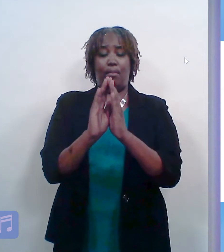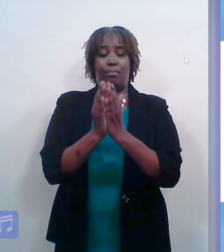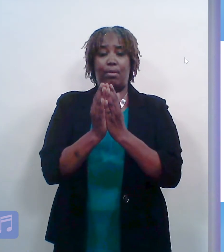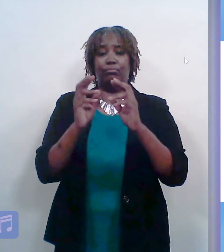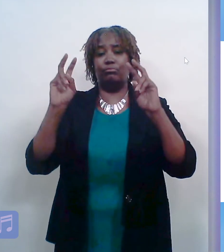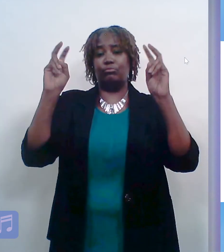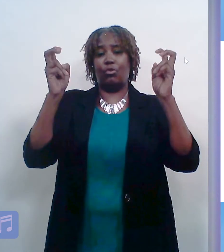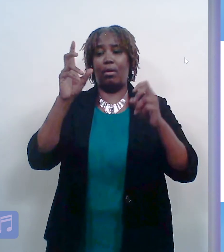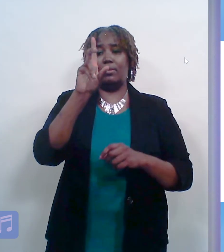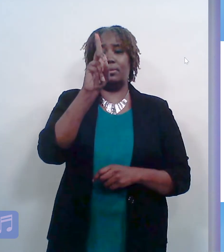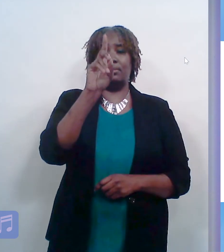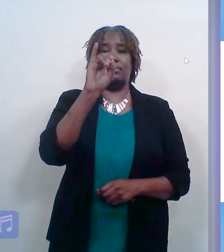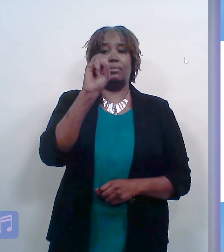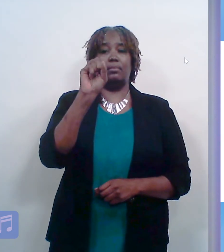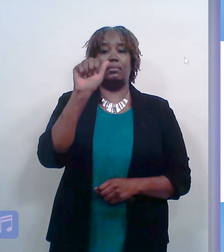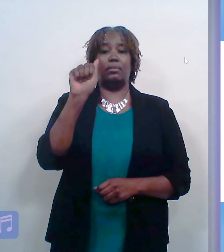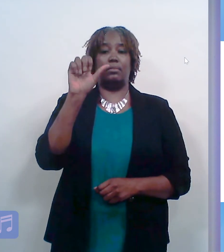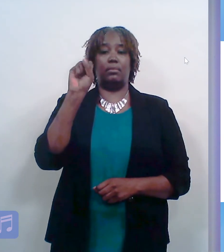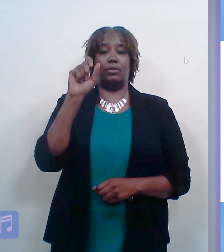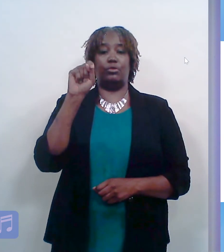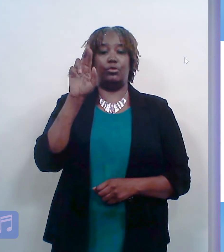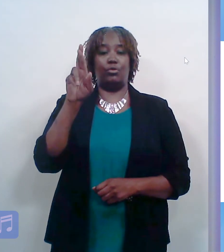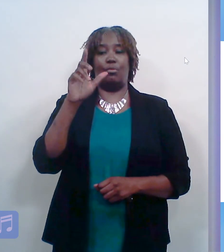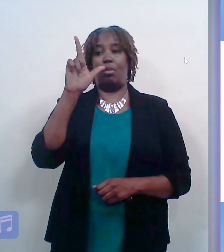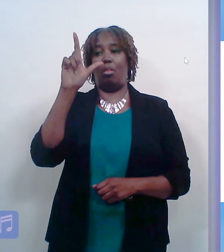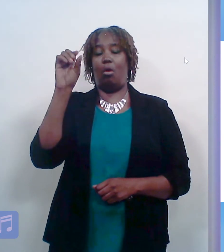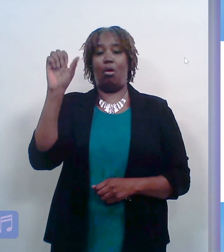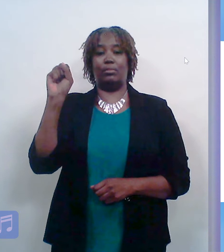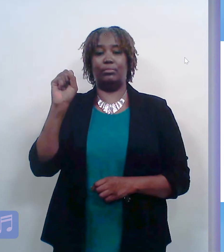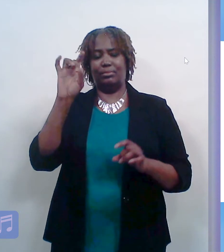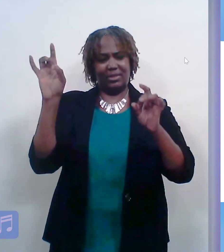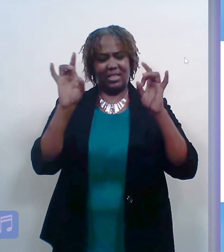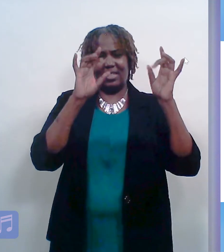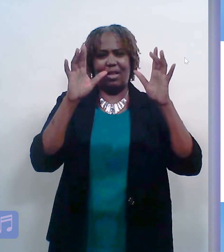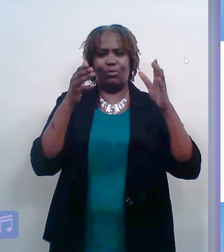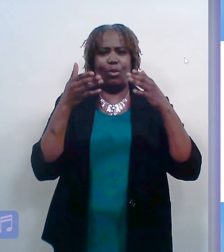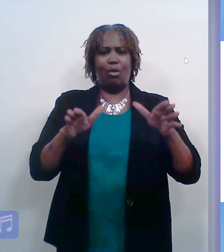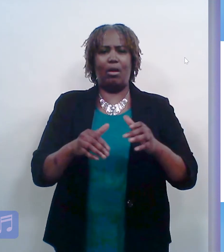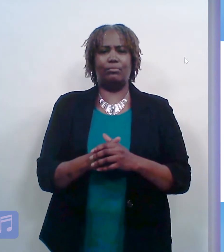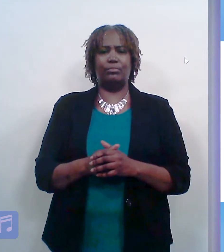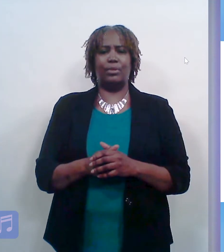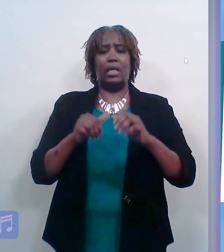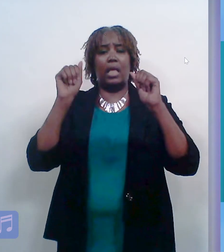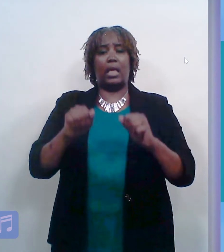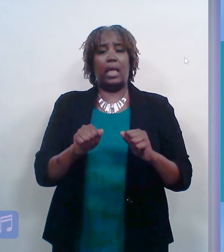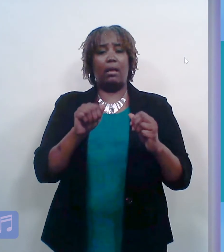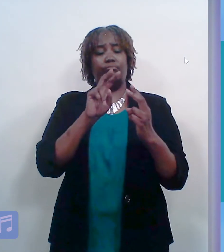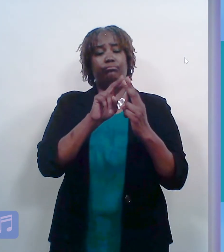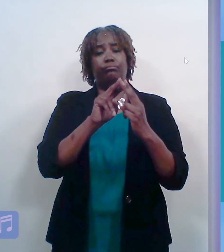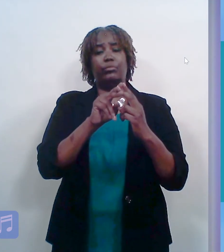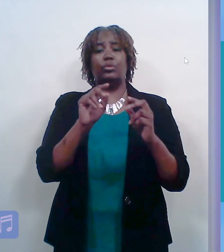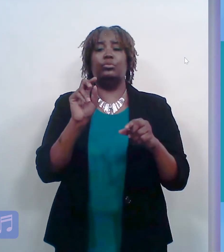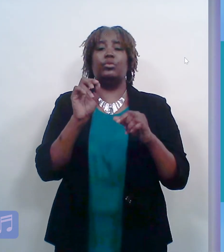Finally, the IRS has disaster loss workbooks for individual taxpayers and businesses to help you